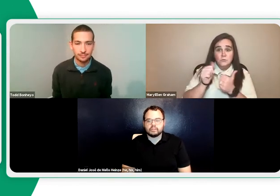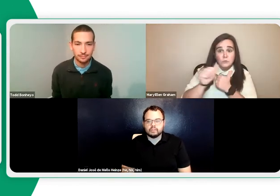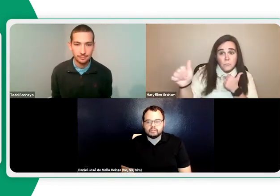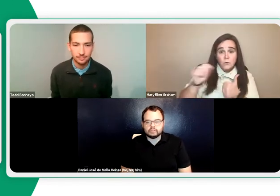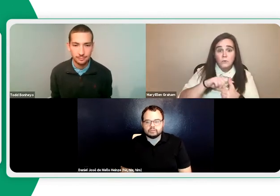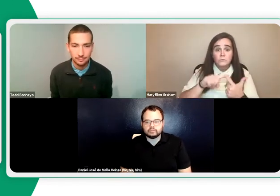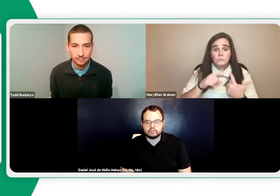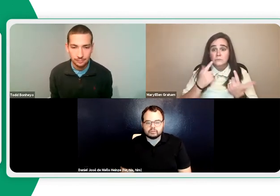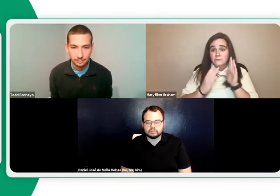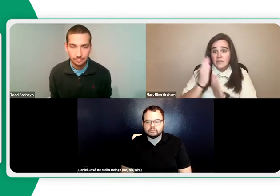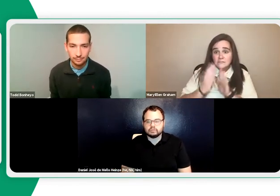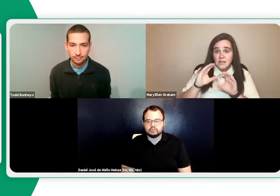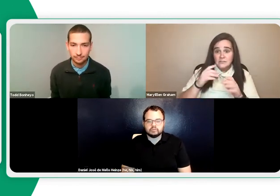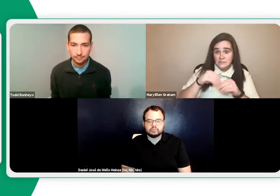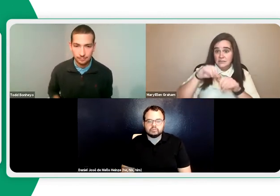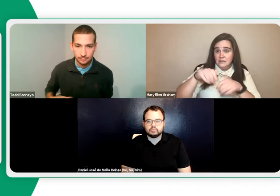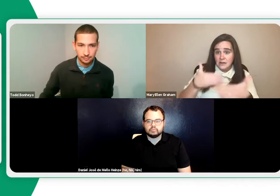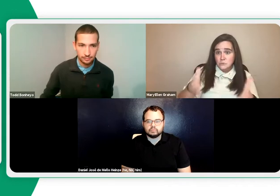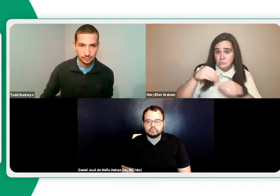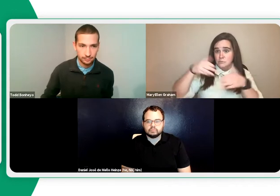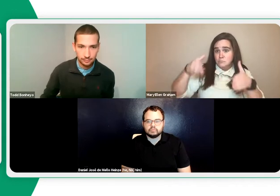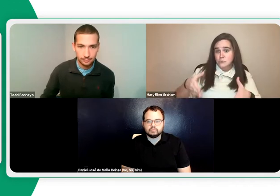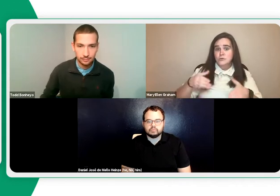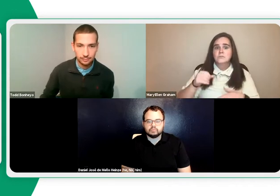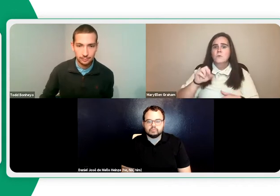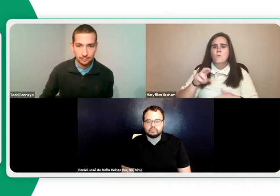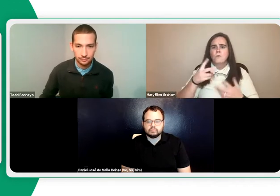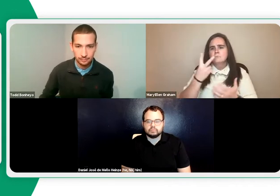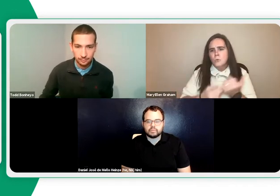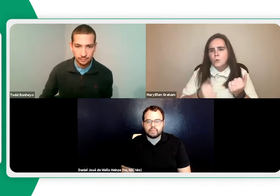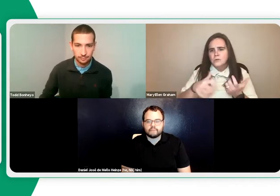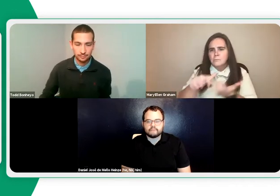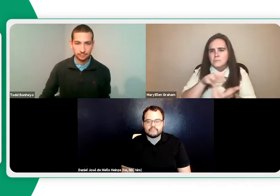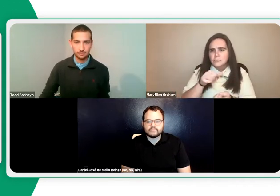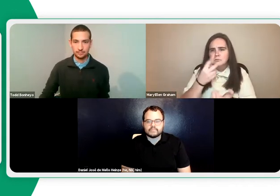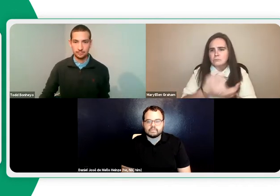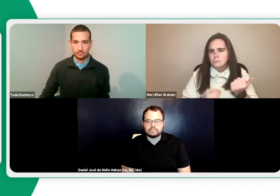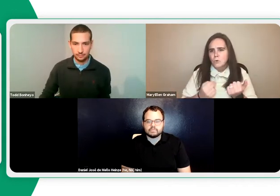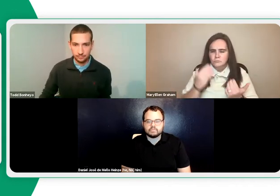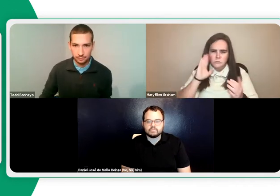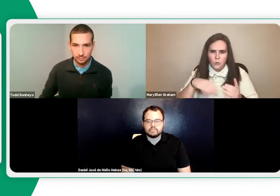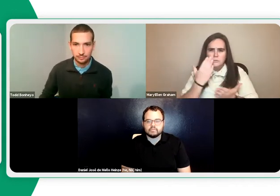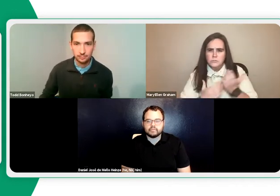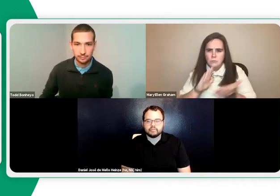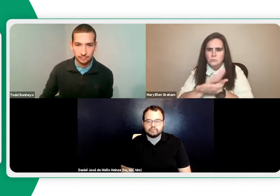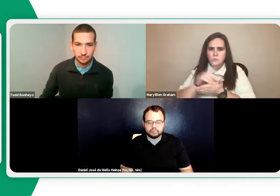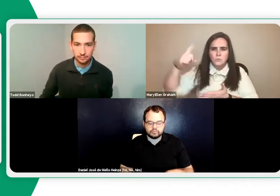Currently, are you working remote or face-to-face, in-person, or a hybrid? A combination of the both.